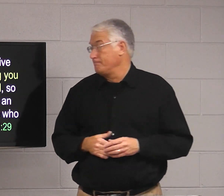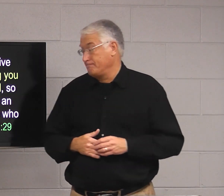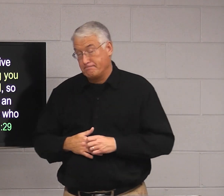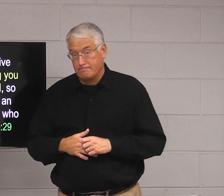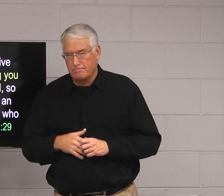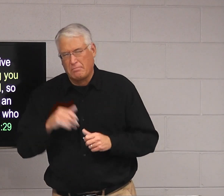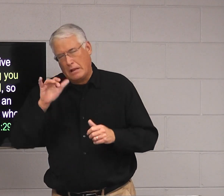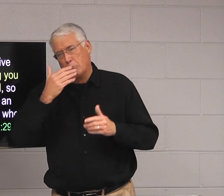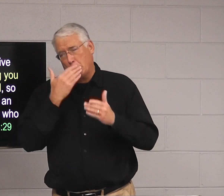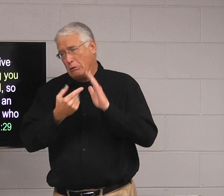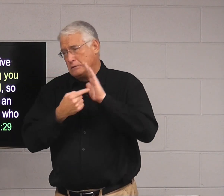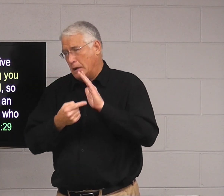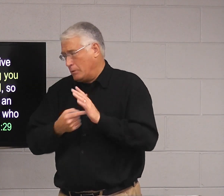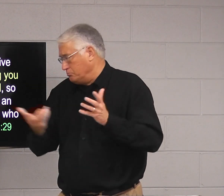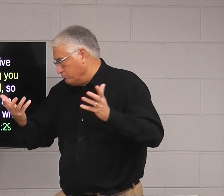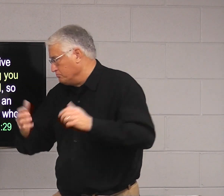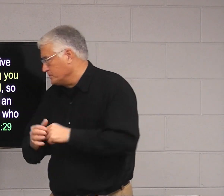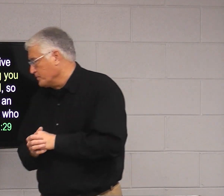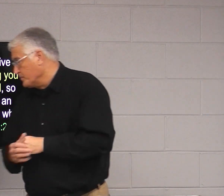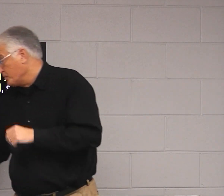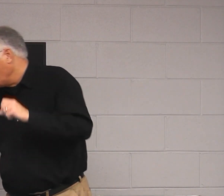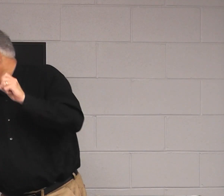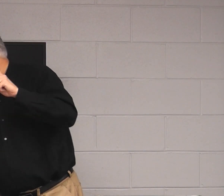encouraging to that person. That's a good example.